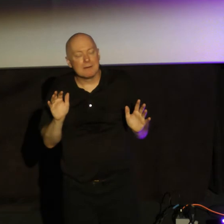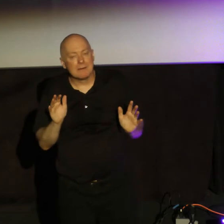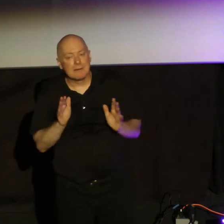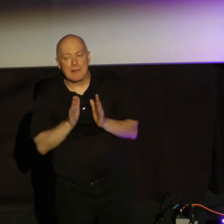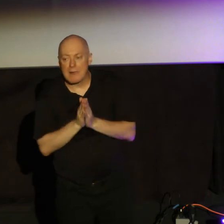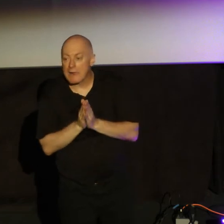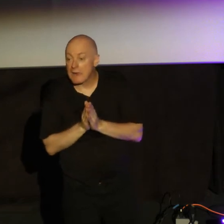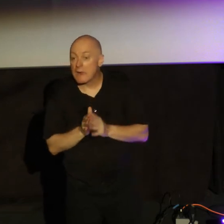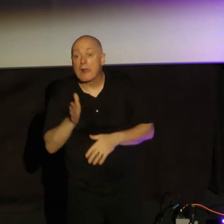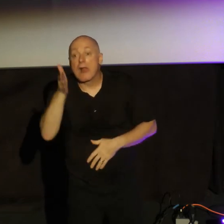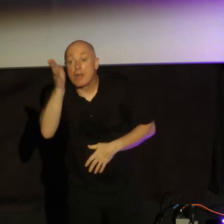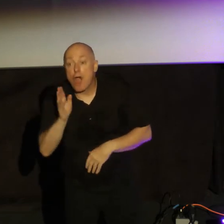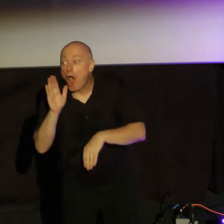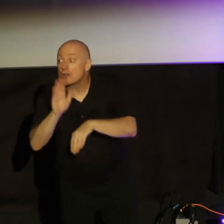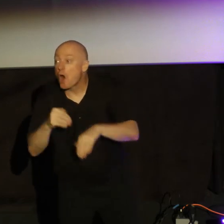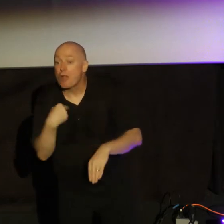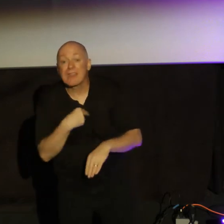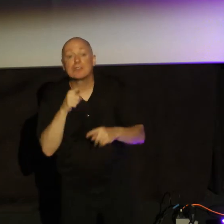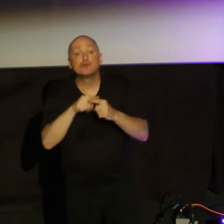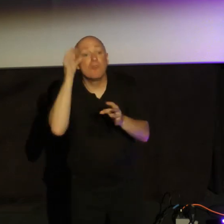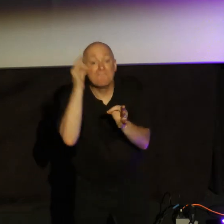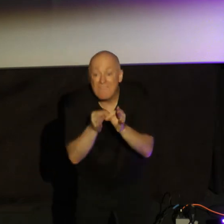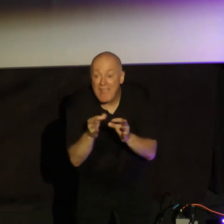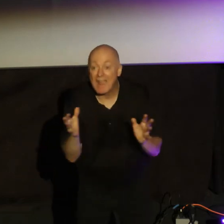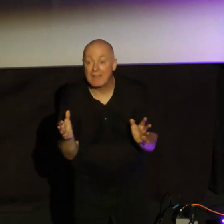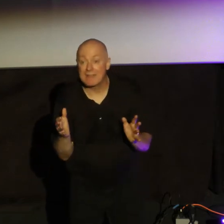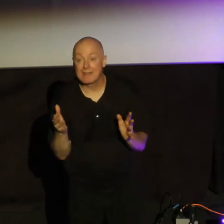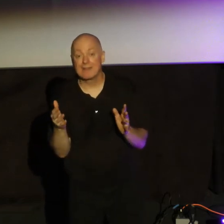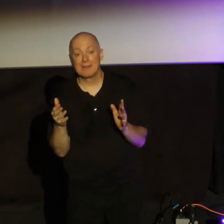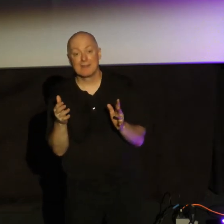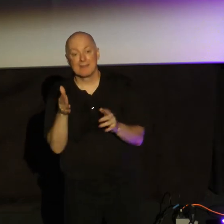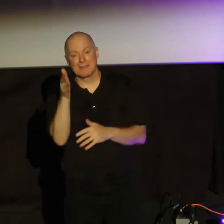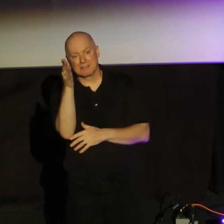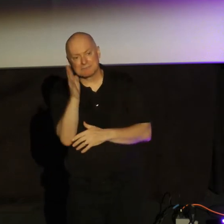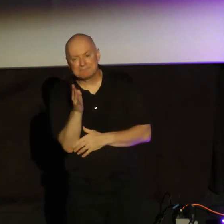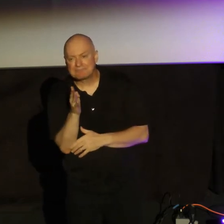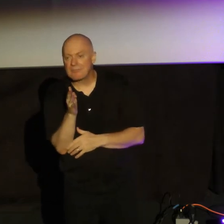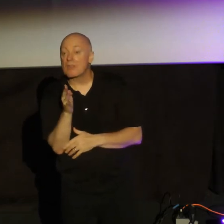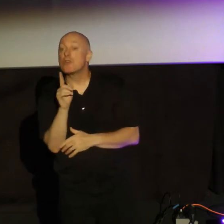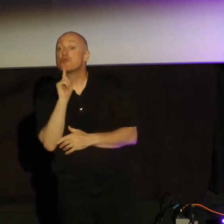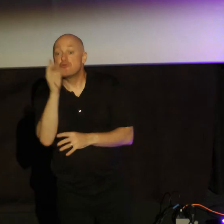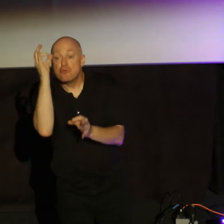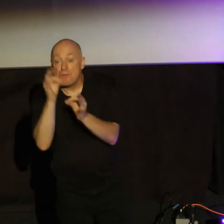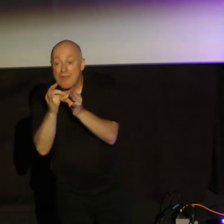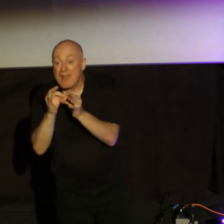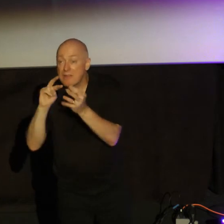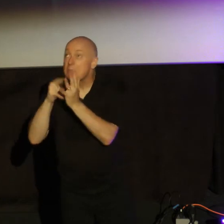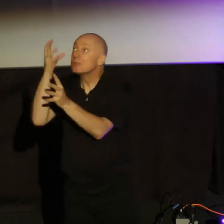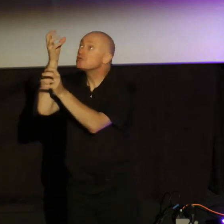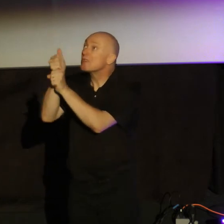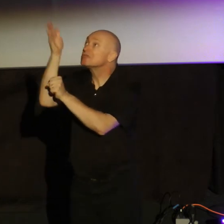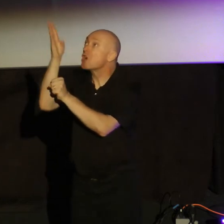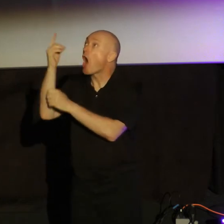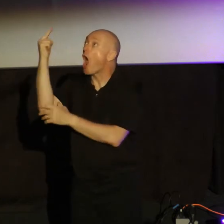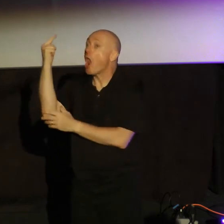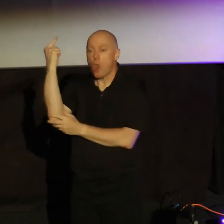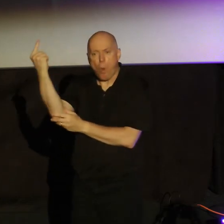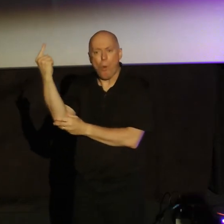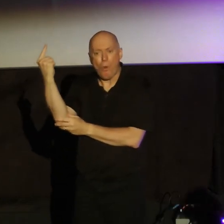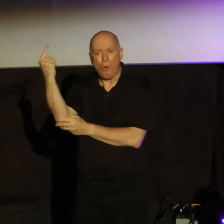Then God is calling us to faith. And I would say, hold the line. True faith, trust in God alone and does things his own way.